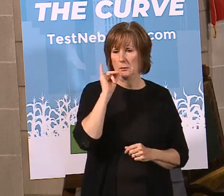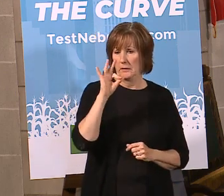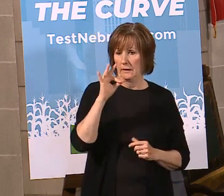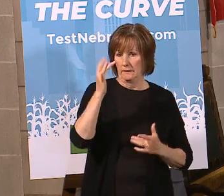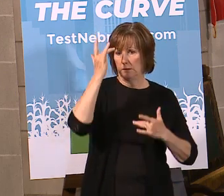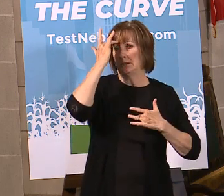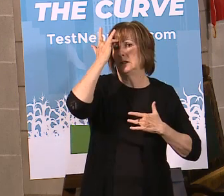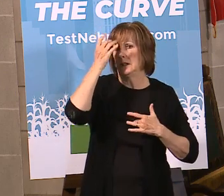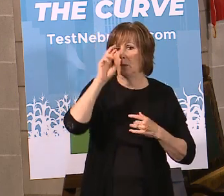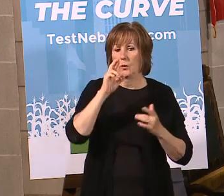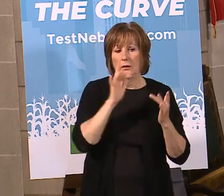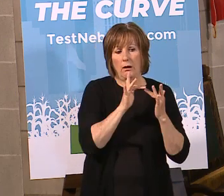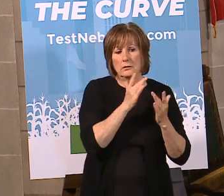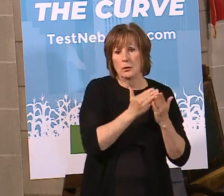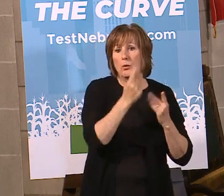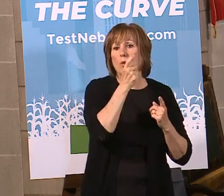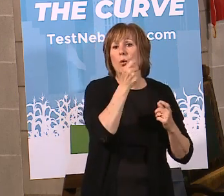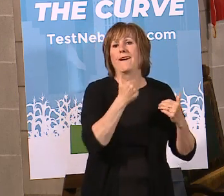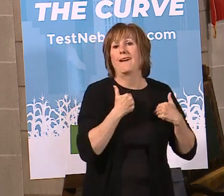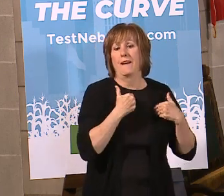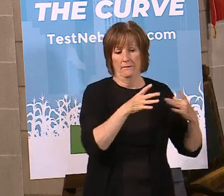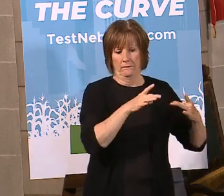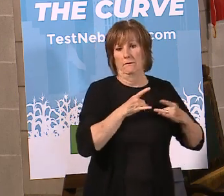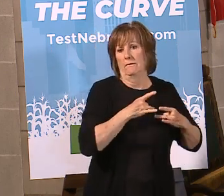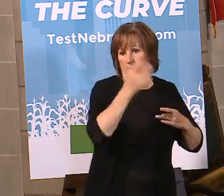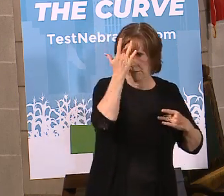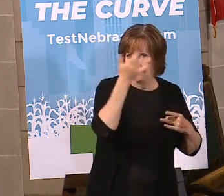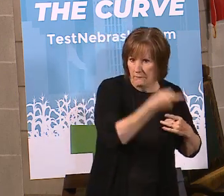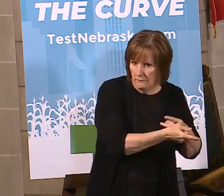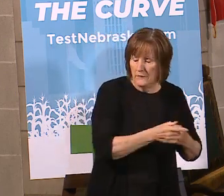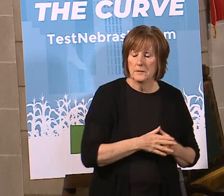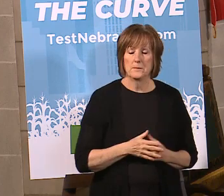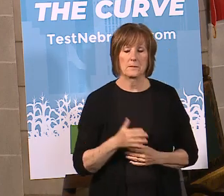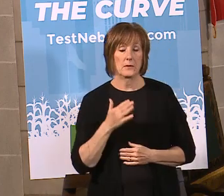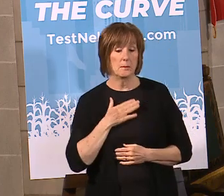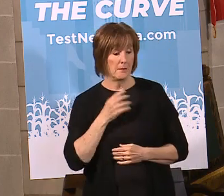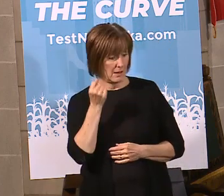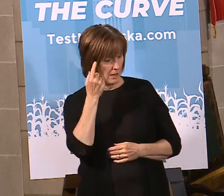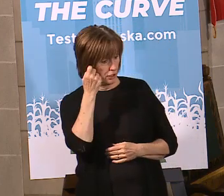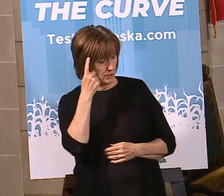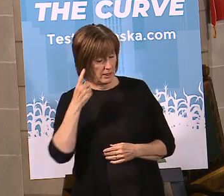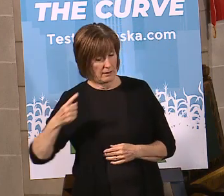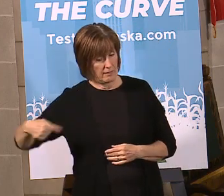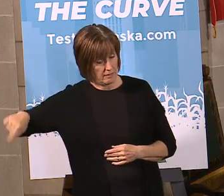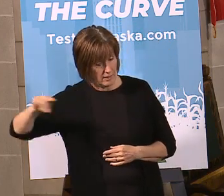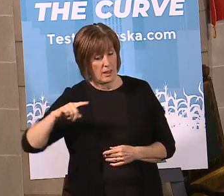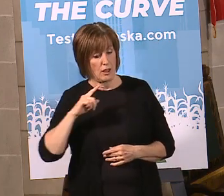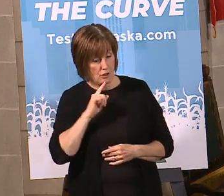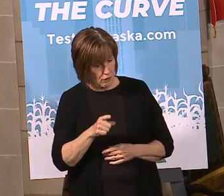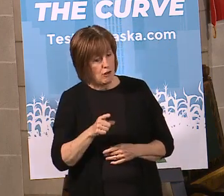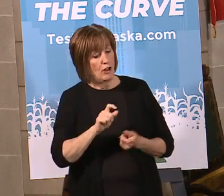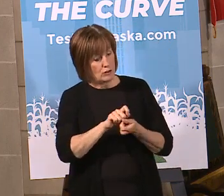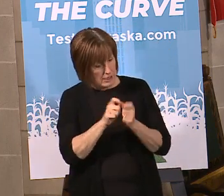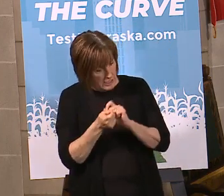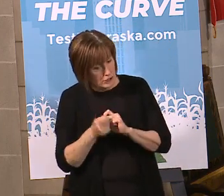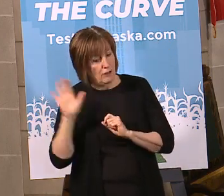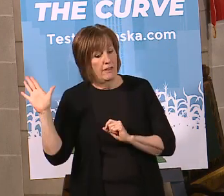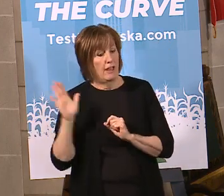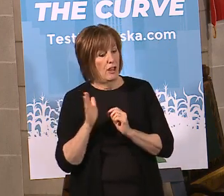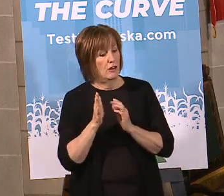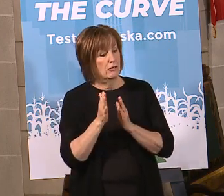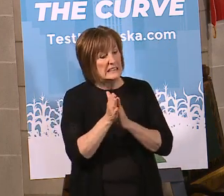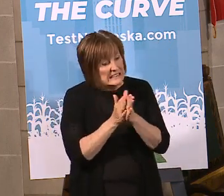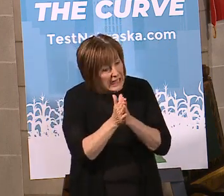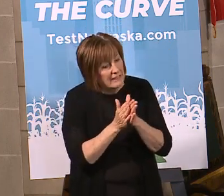had contact with someone who is sick? So my understanding is that the food processors are taking steps to change their incentive systems, for example,